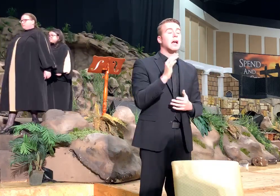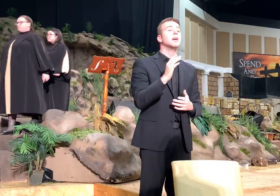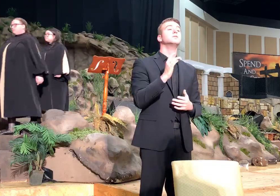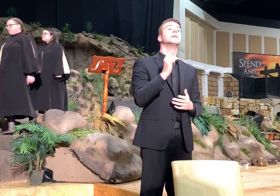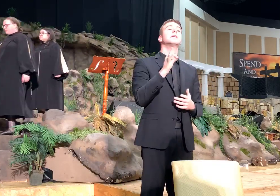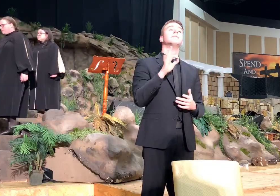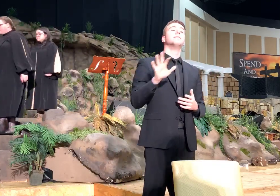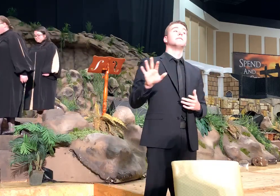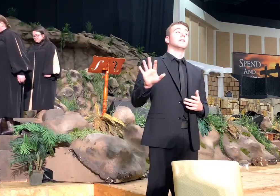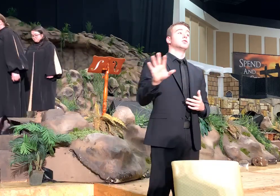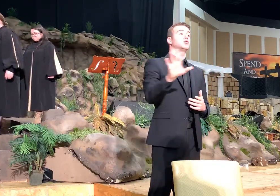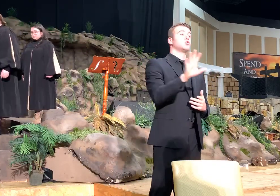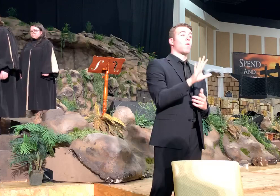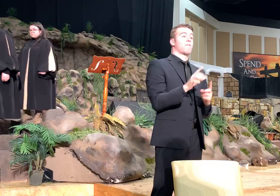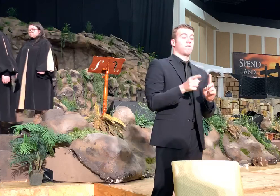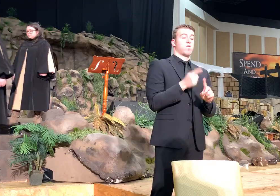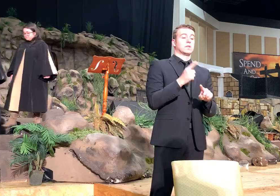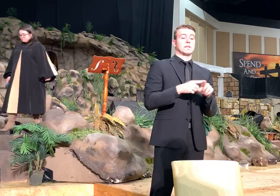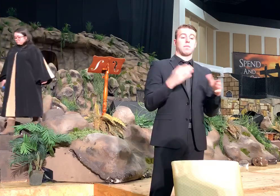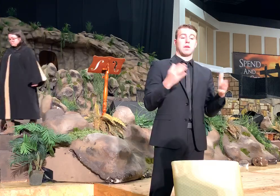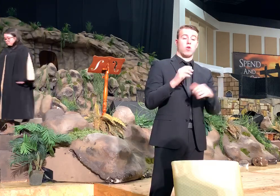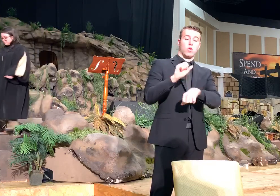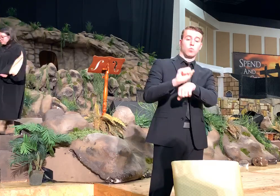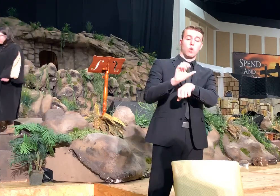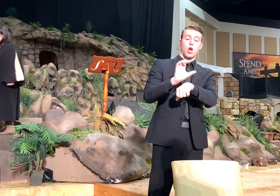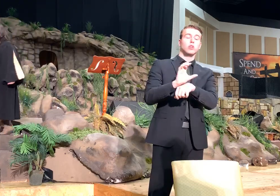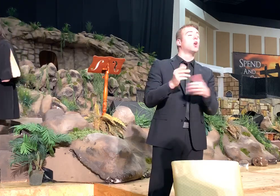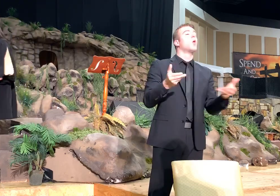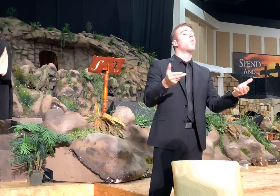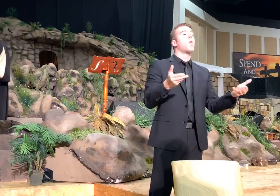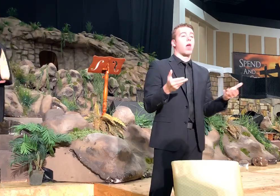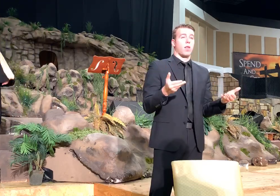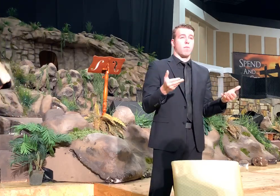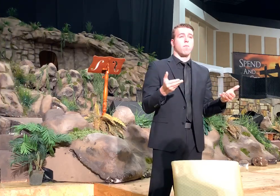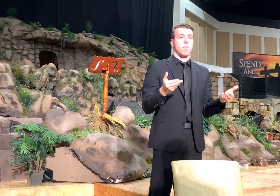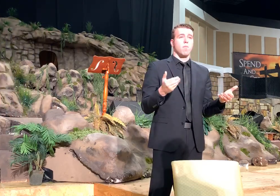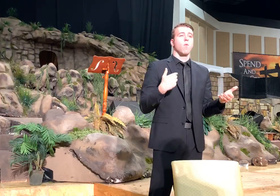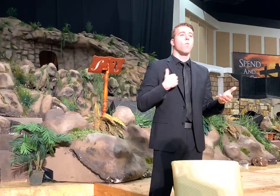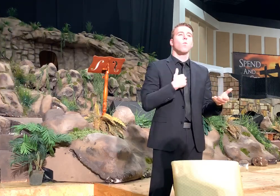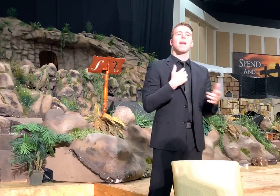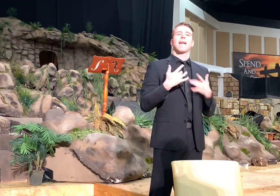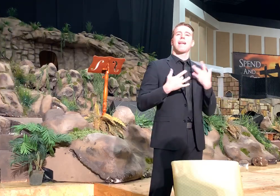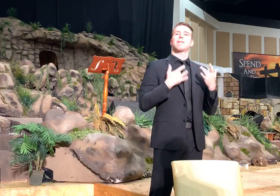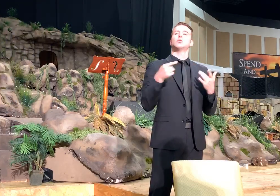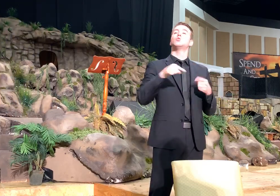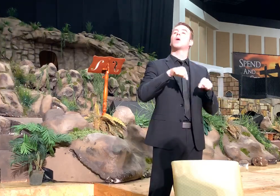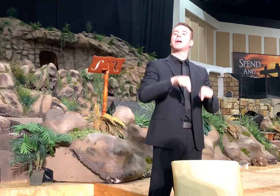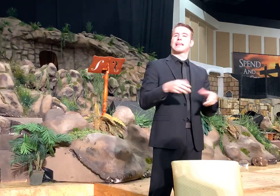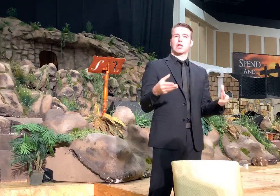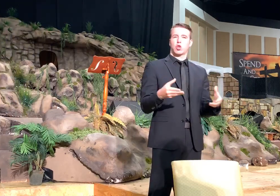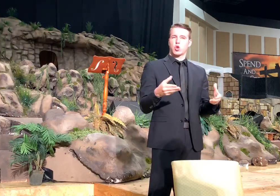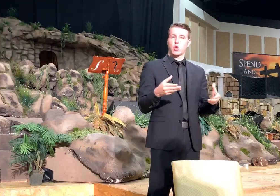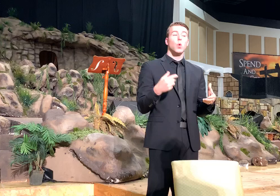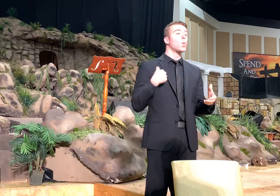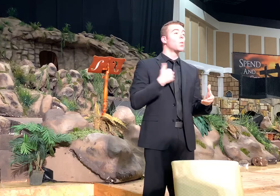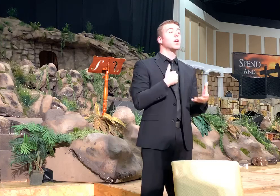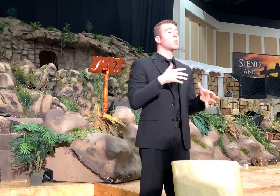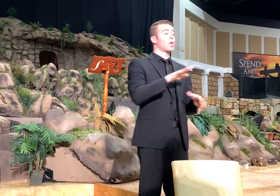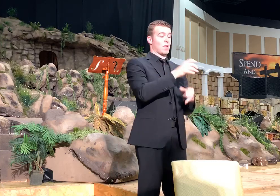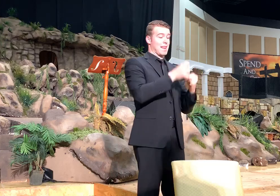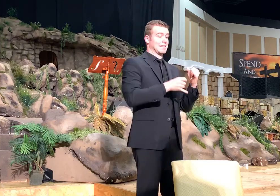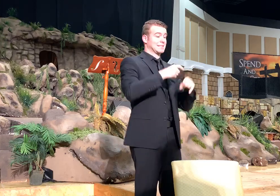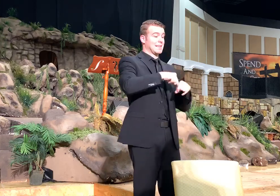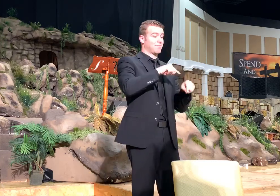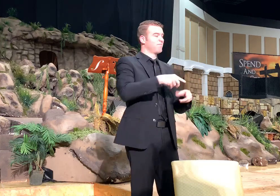So if this is your first time in the Rock Church, welcome. We're just glad that you're here and we don't want it to be your